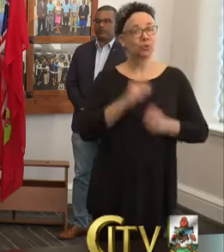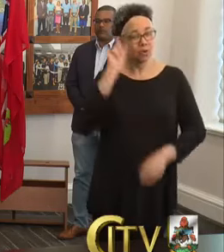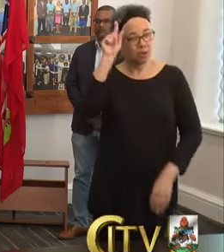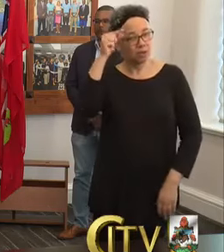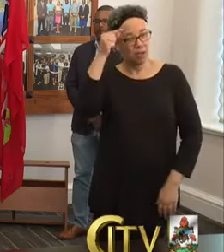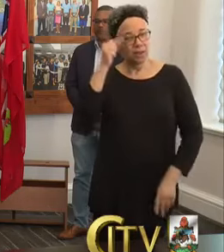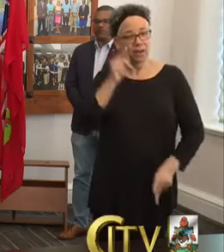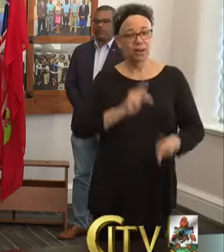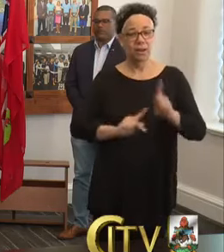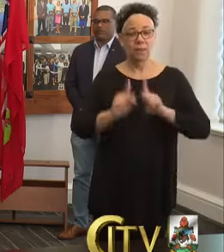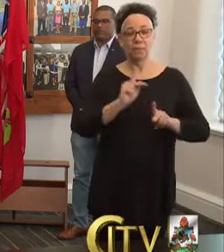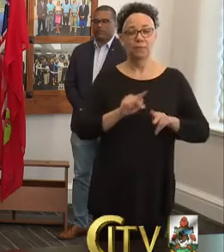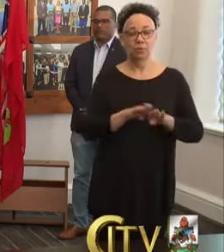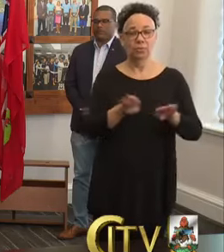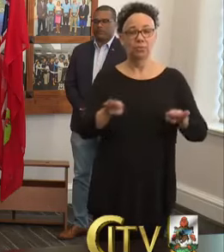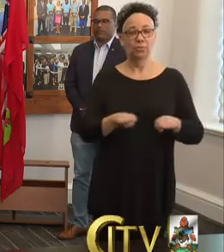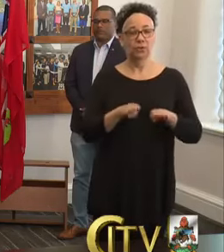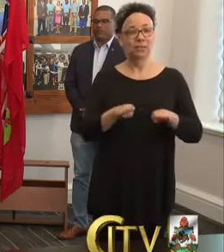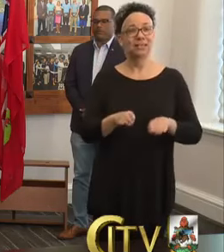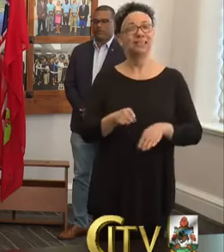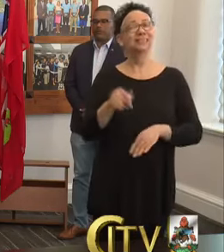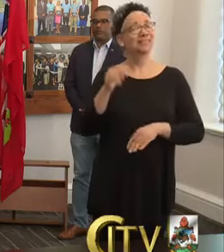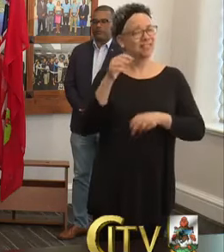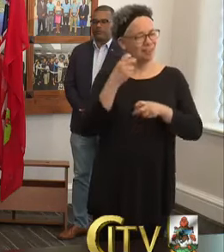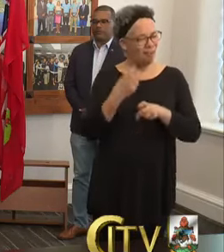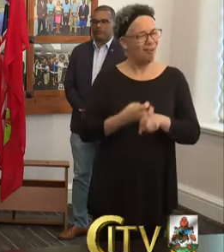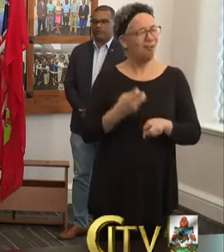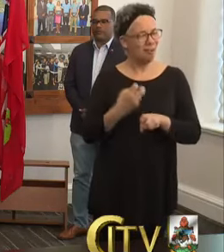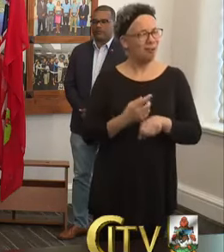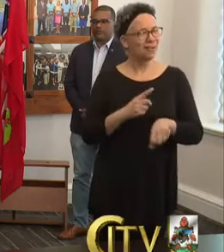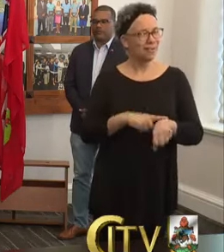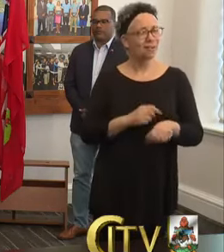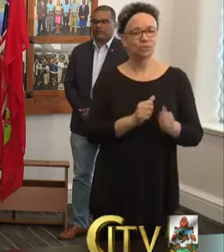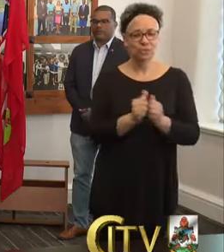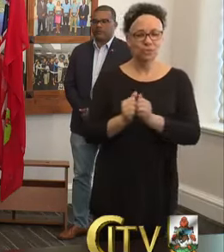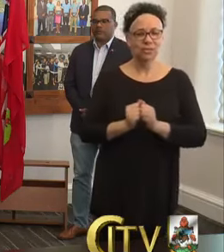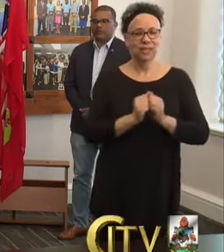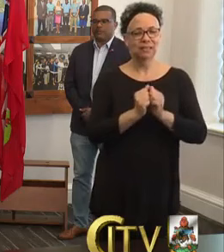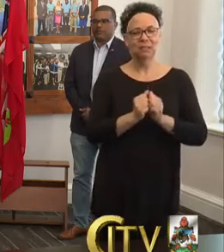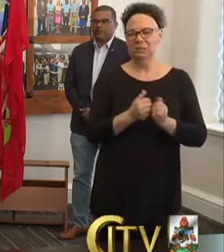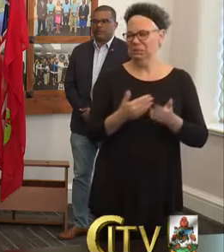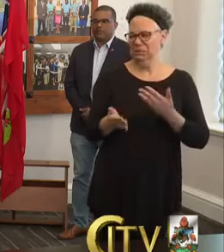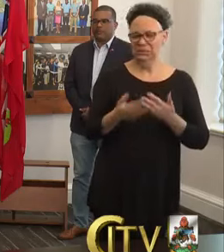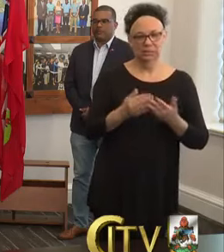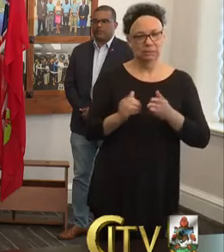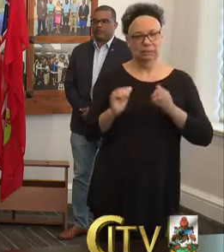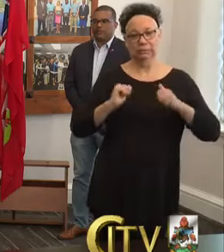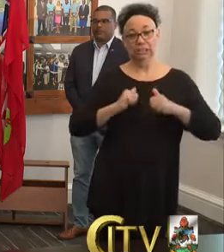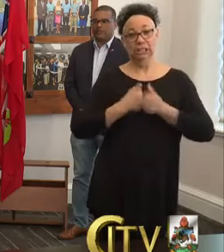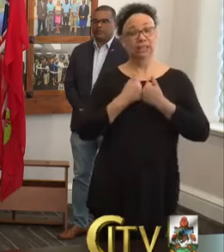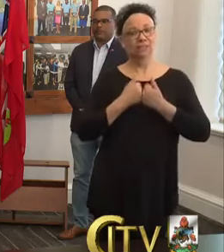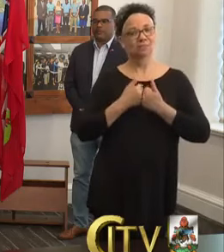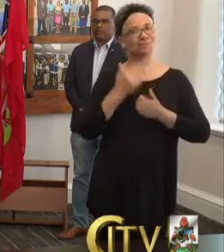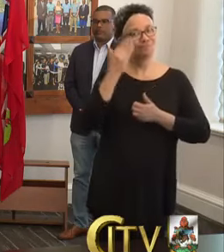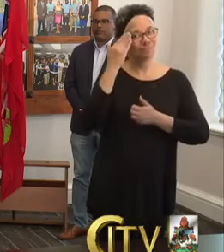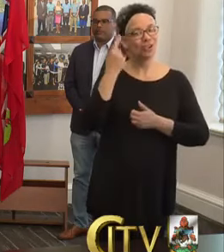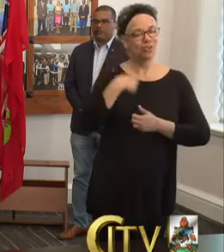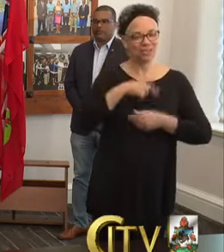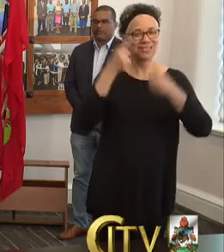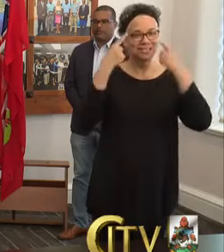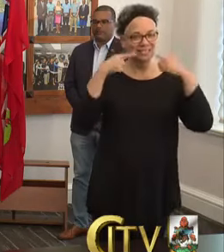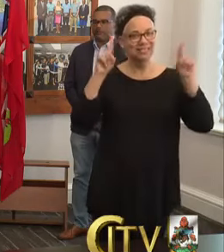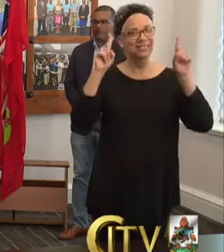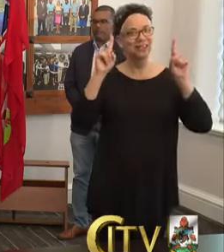at this difficult time. Together, and despite all the challenges, I am confident we will get through. Thank you.